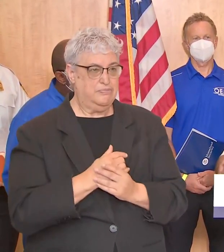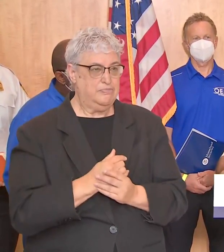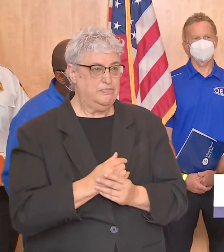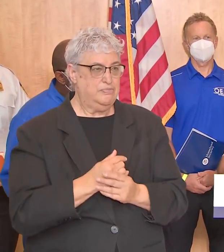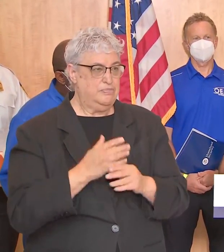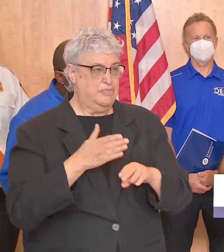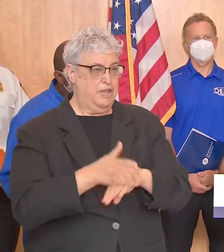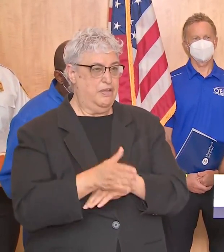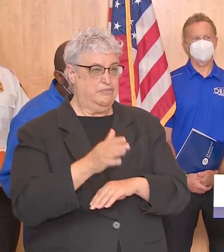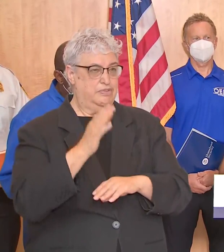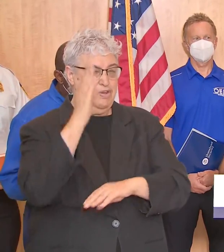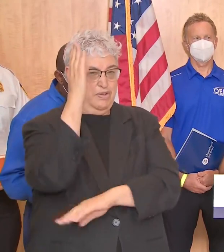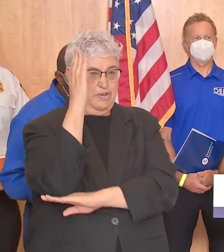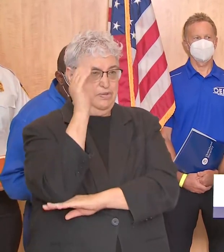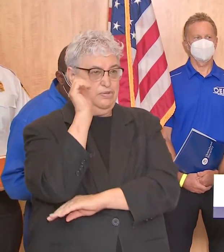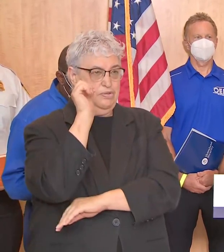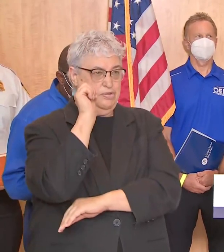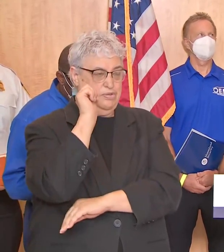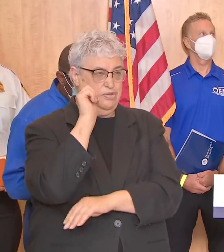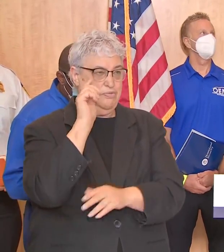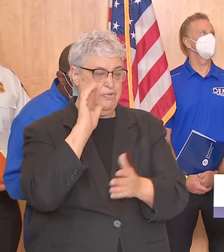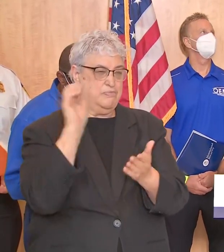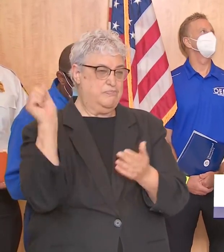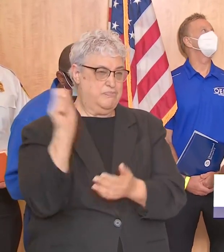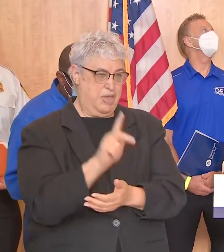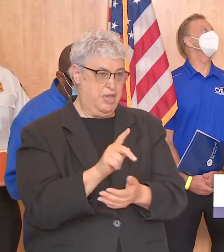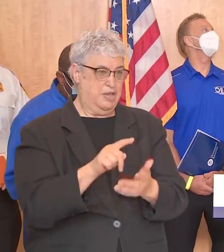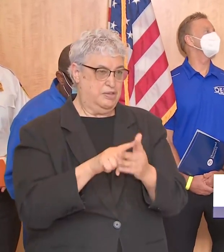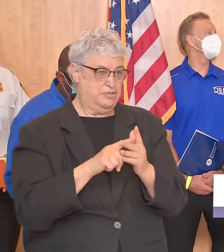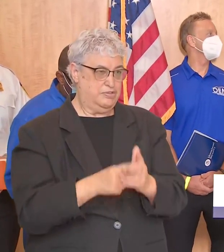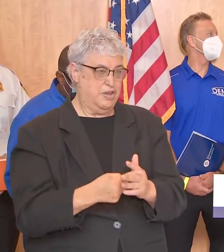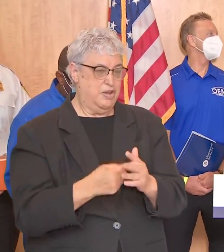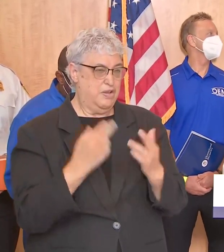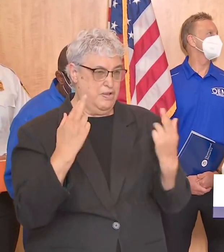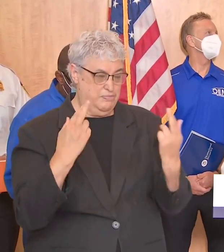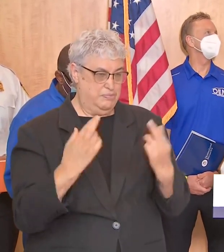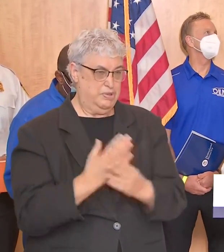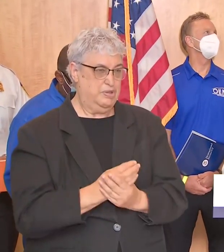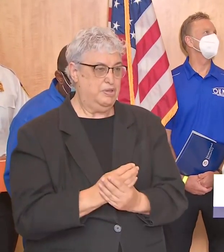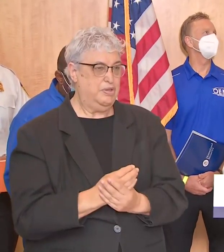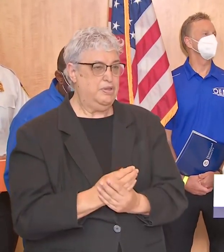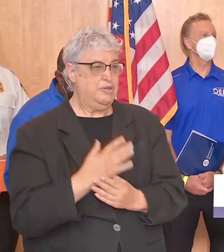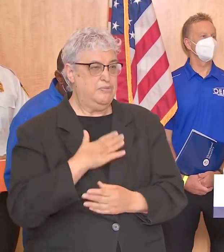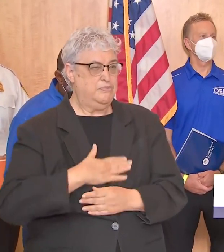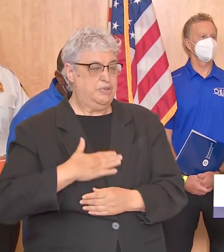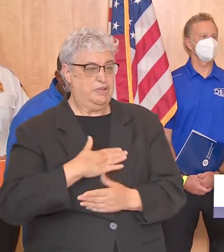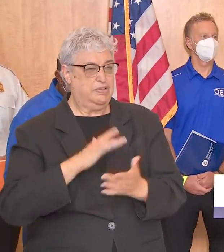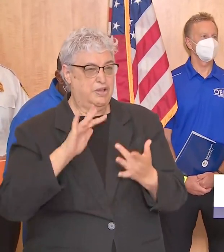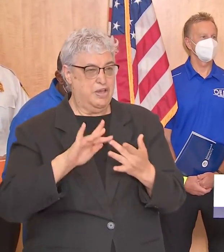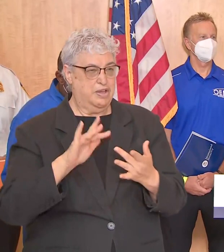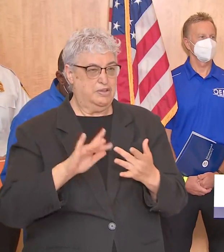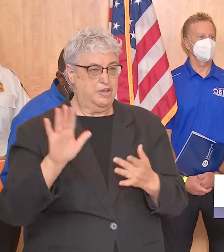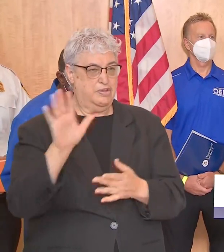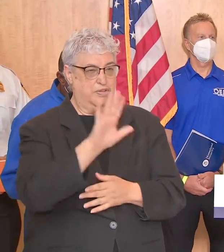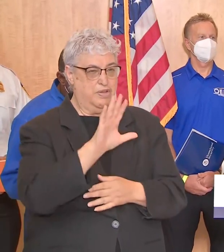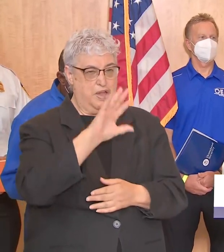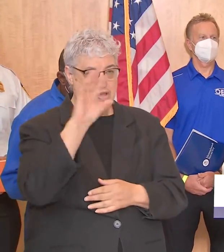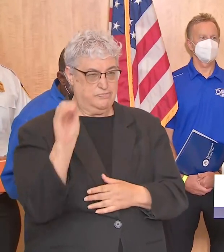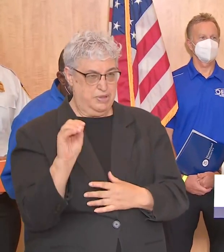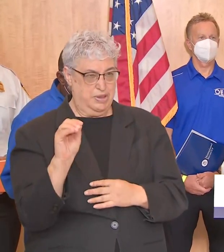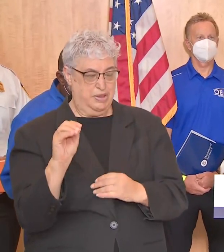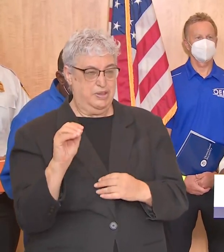afternoon on thursday operations will continue we're asking that passengers please contact their carrier